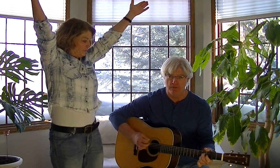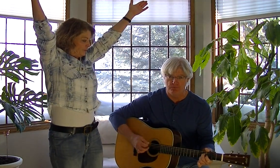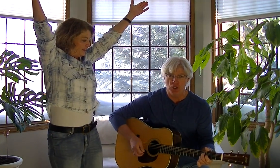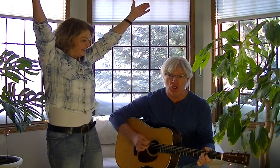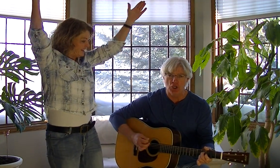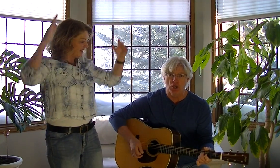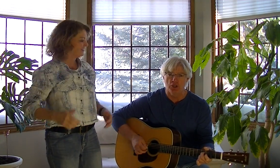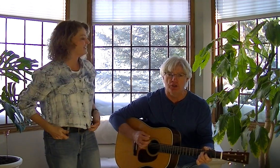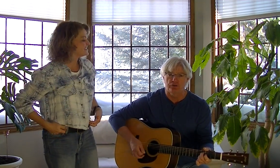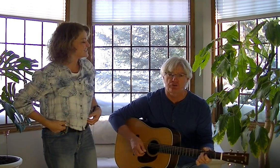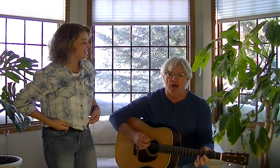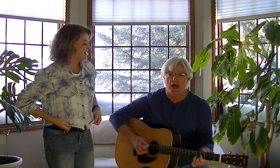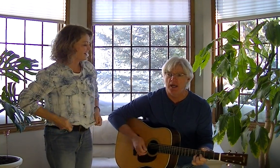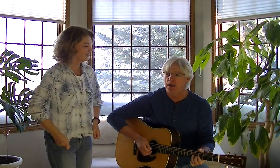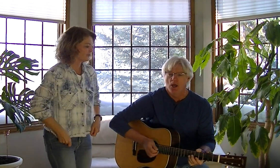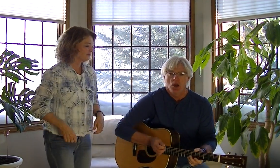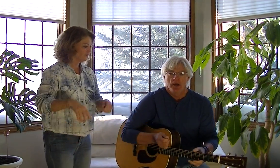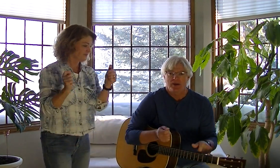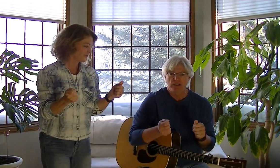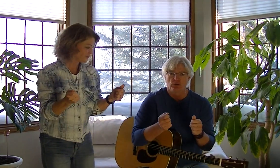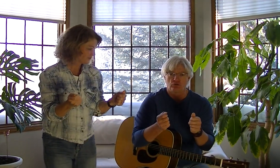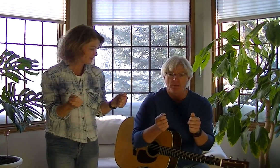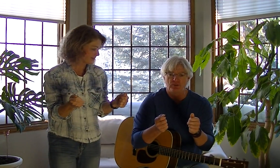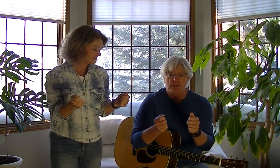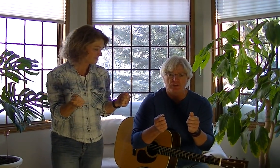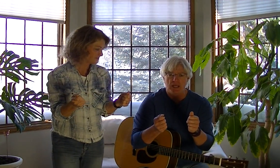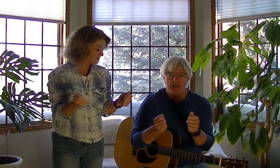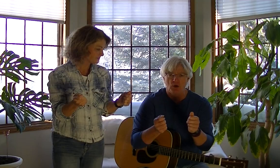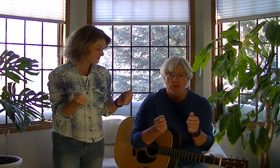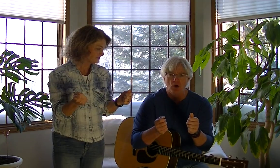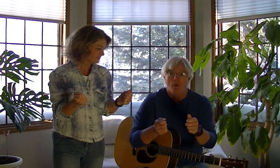bee in the sky. Now get those drumsticks again. Here we go.